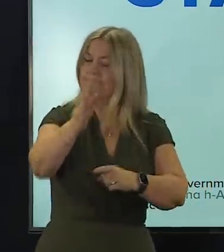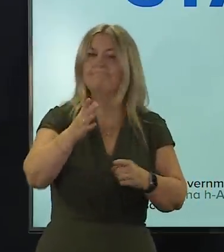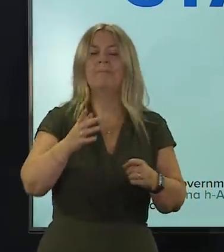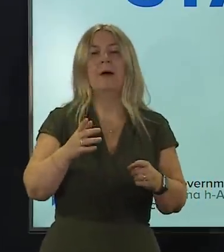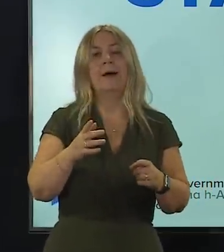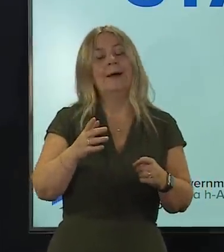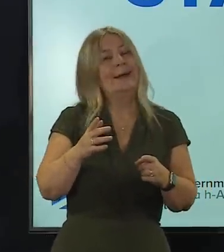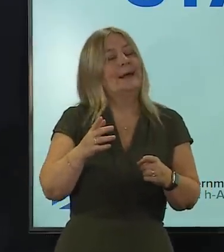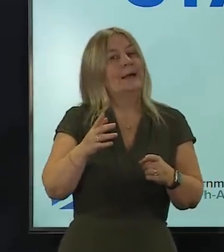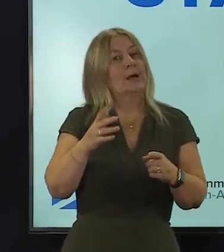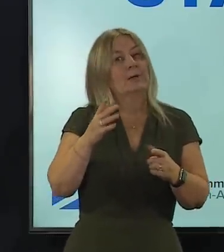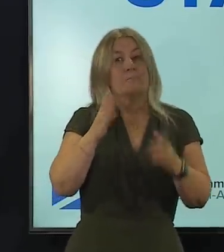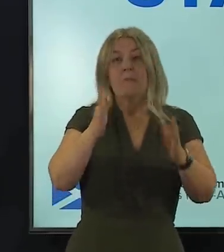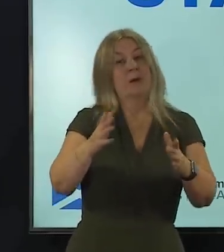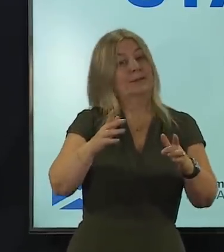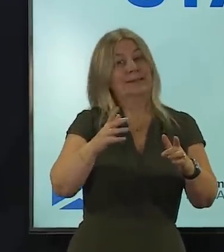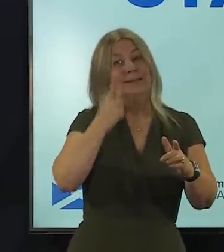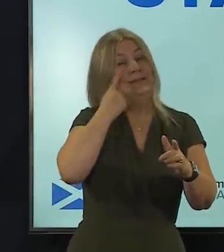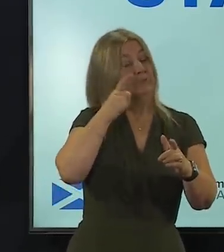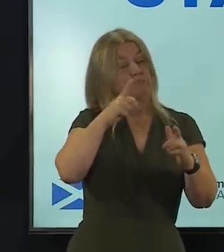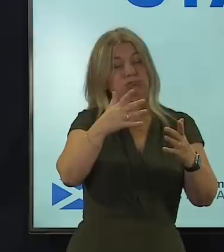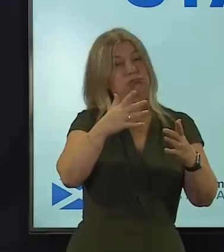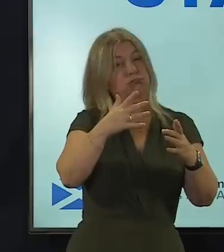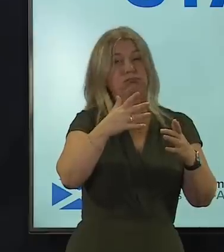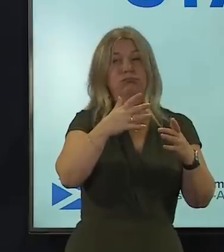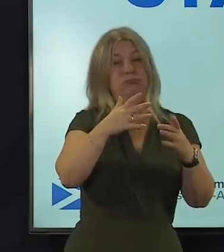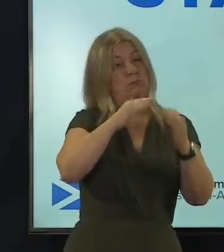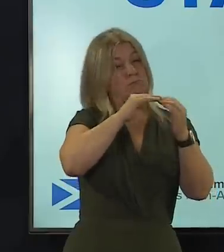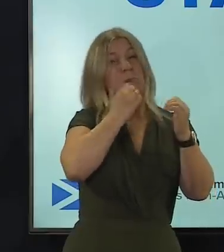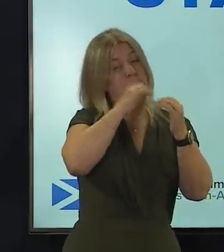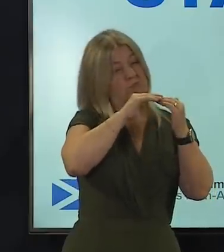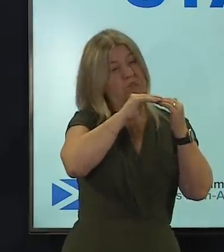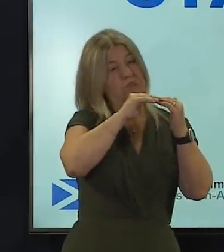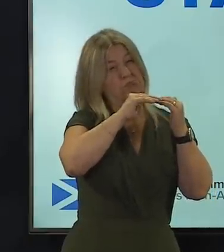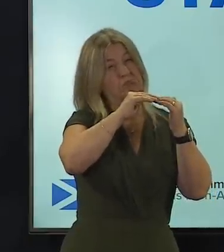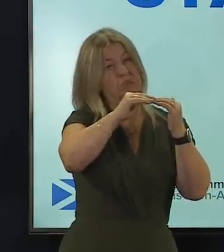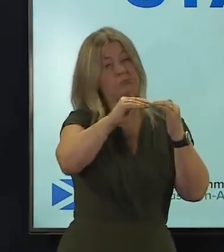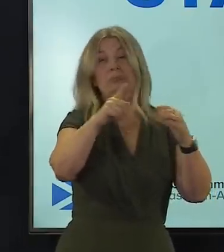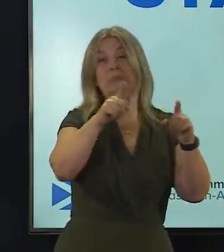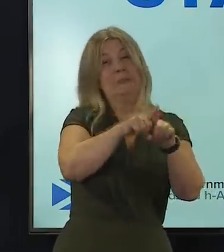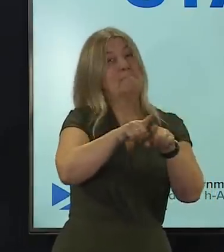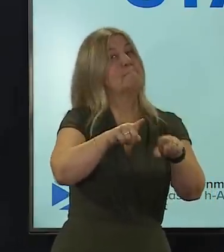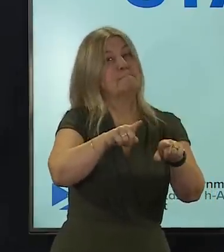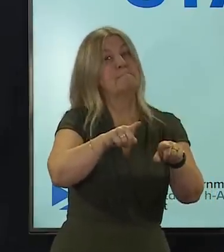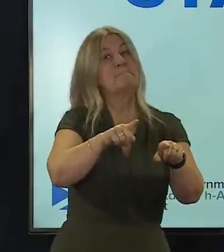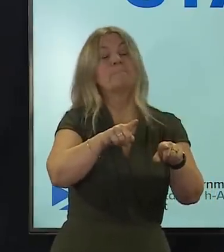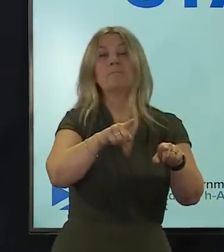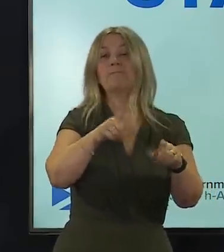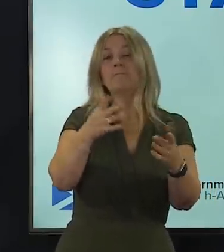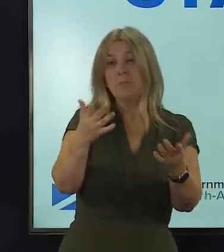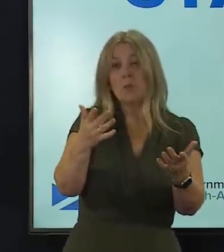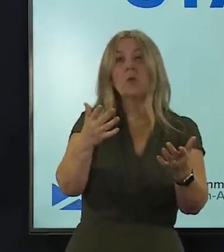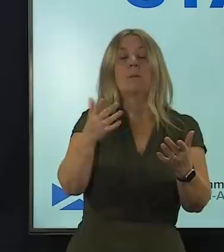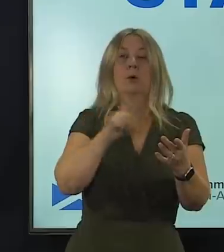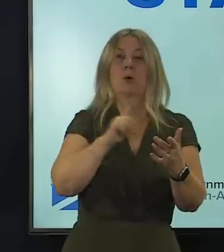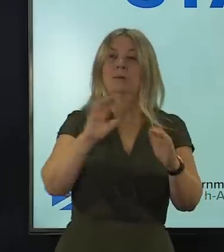we do need to see these positive signs continue to make that a reality. So to give as much advance notice as possible, because I know